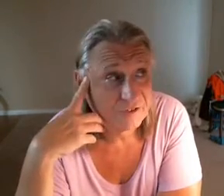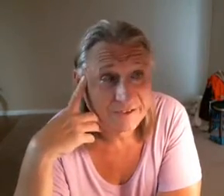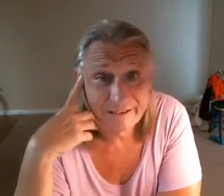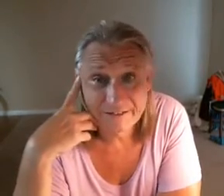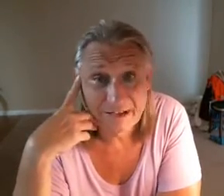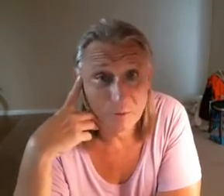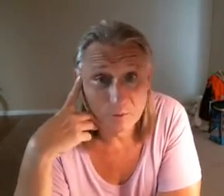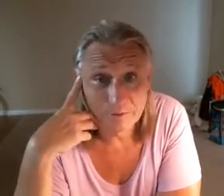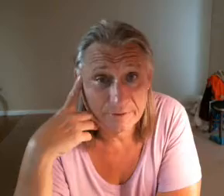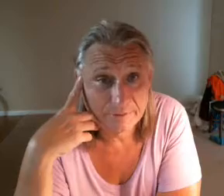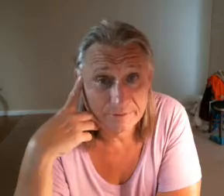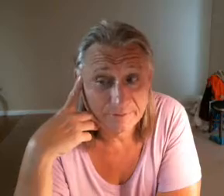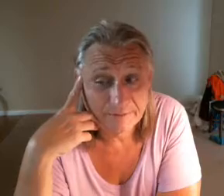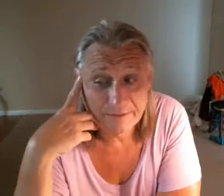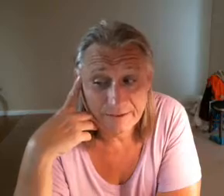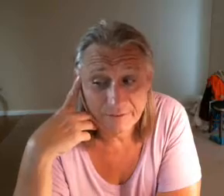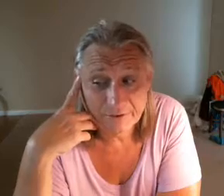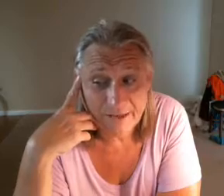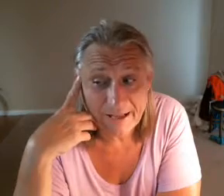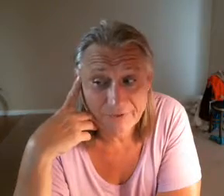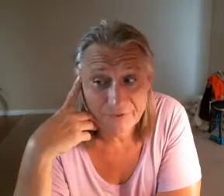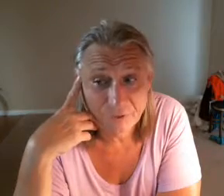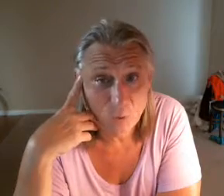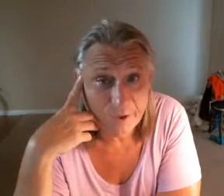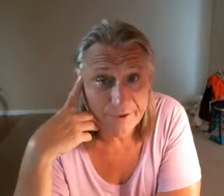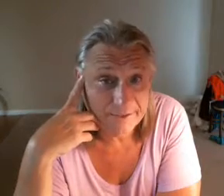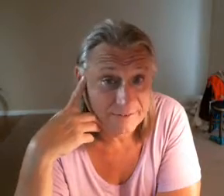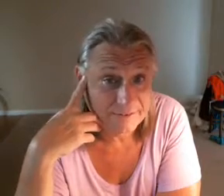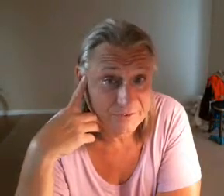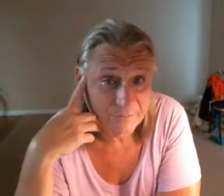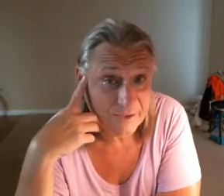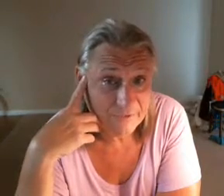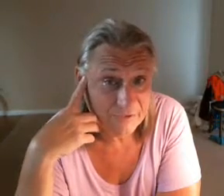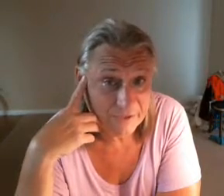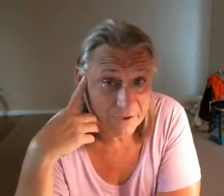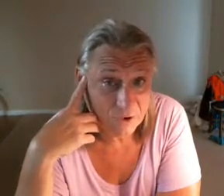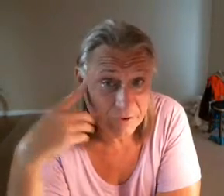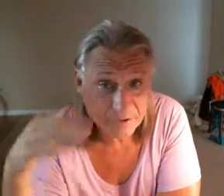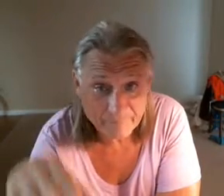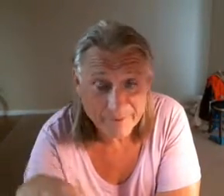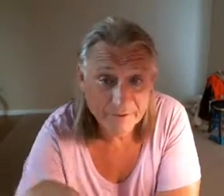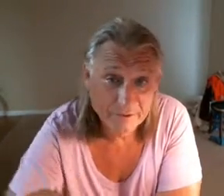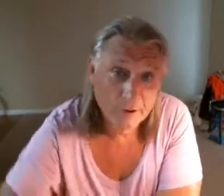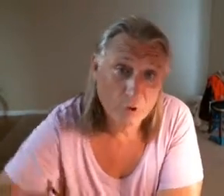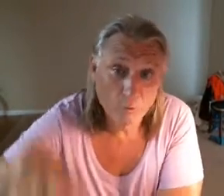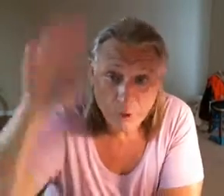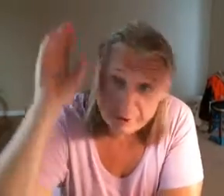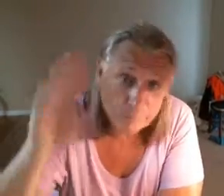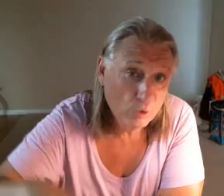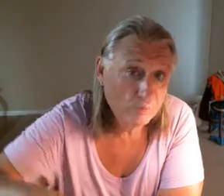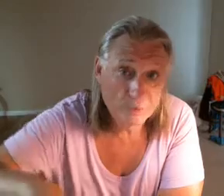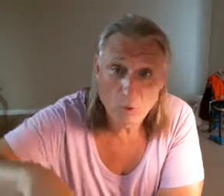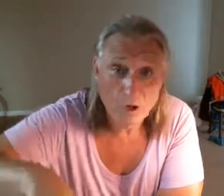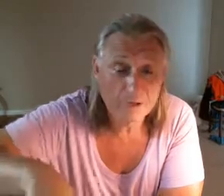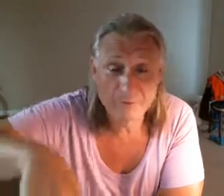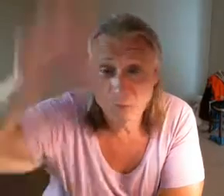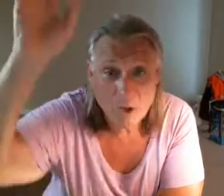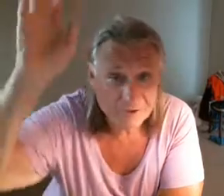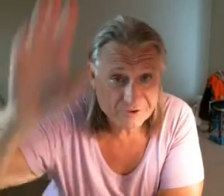kicked out and then the last 20 I did as fast as I could and I'm like really moving the water the water's